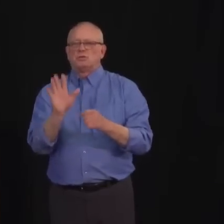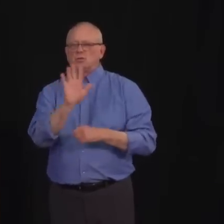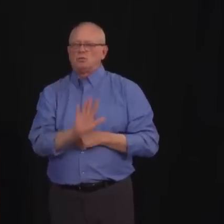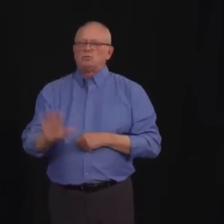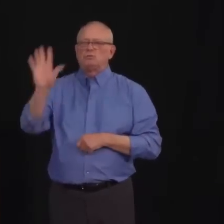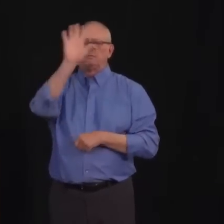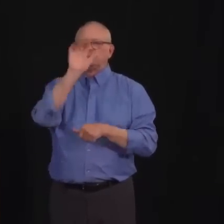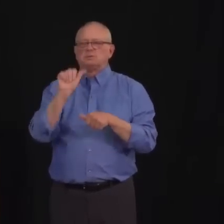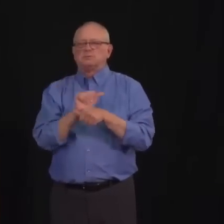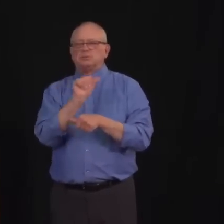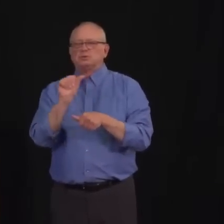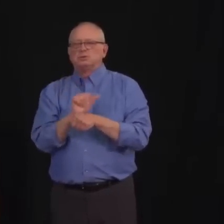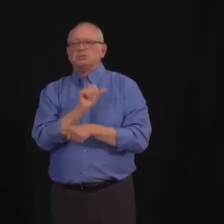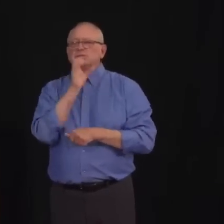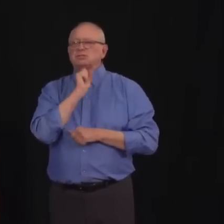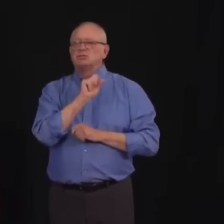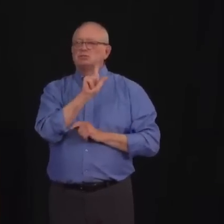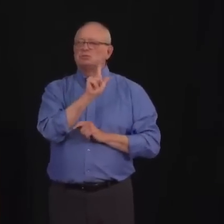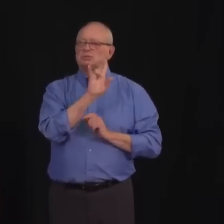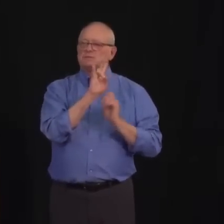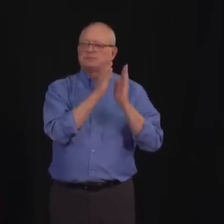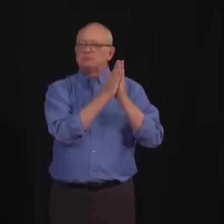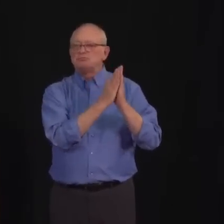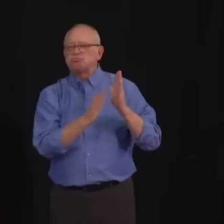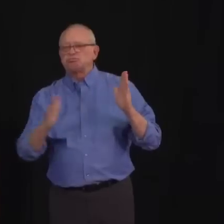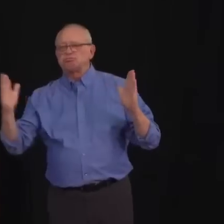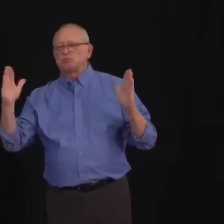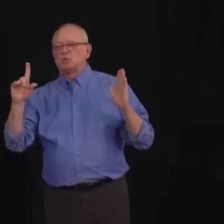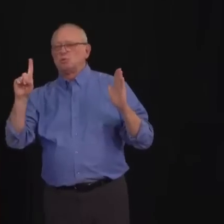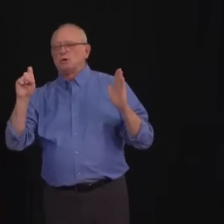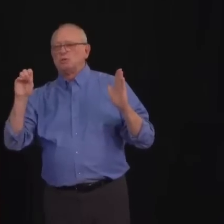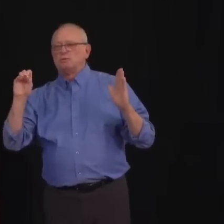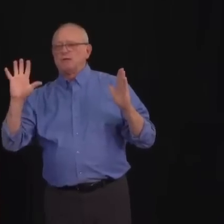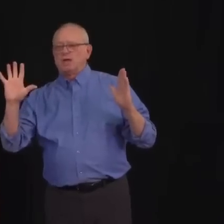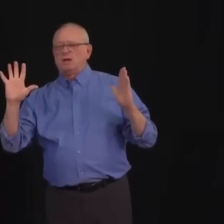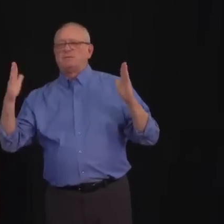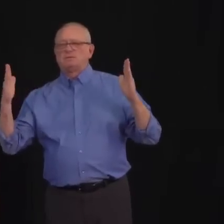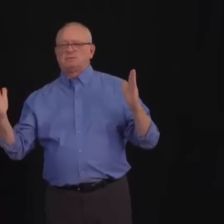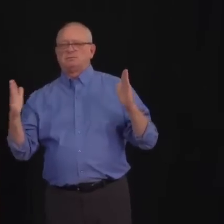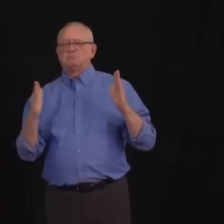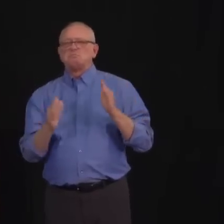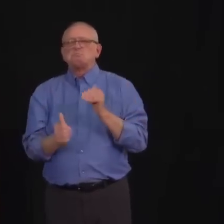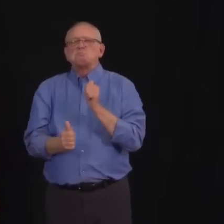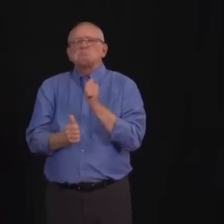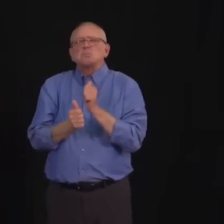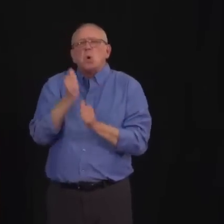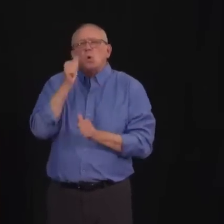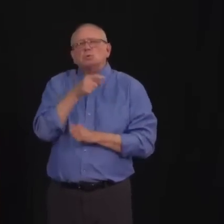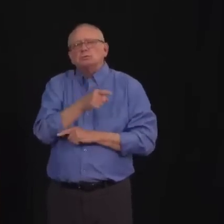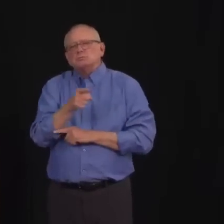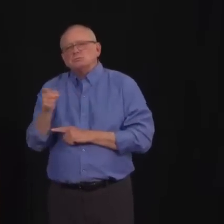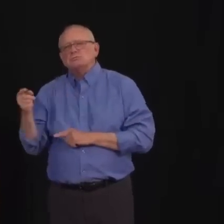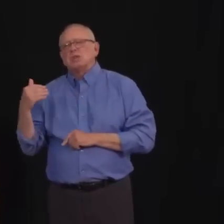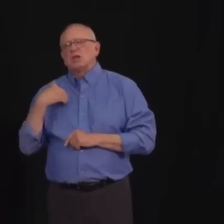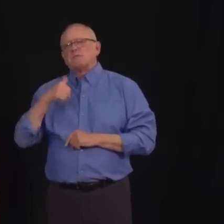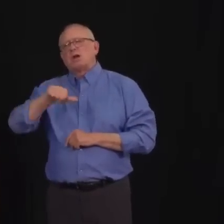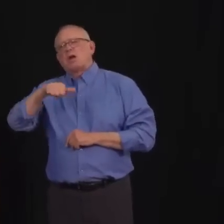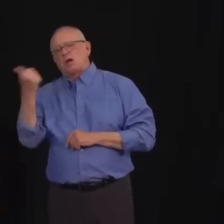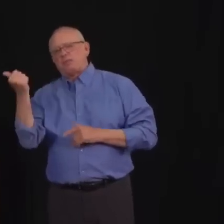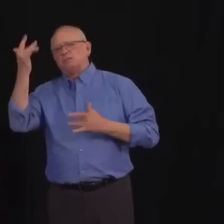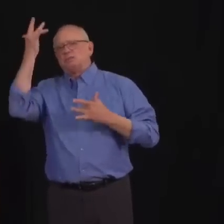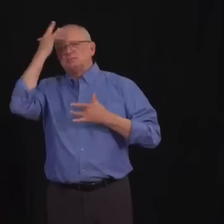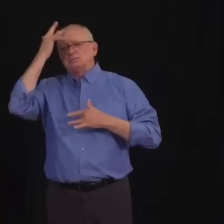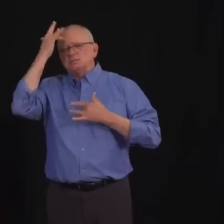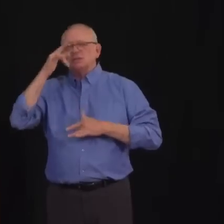age from 27 to 105 and while the majority had two or more underlying conditions, a small number had